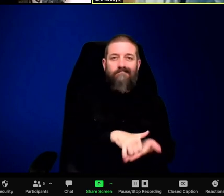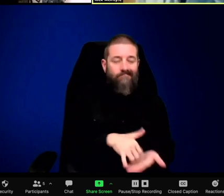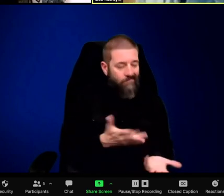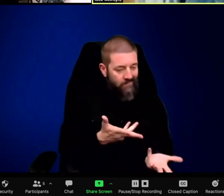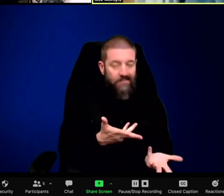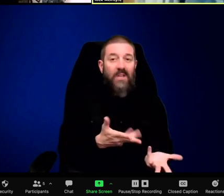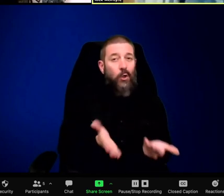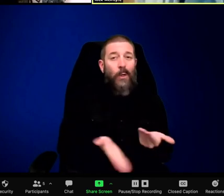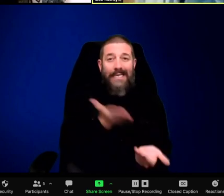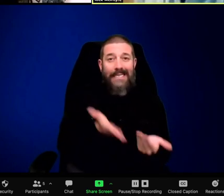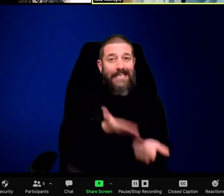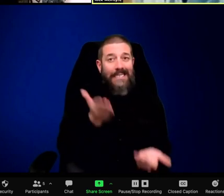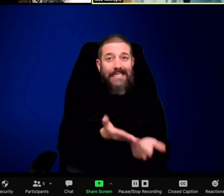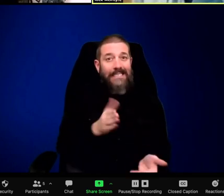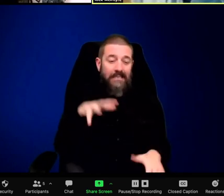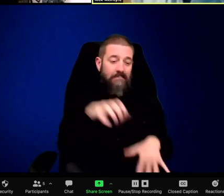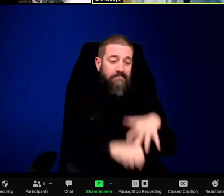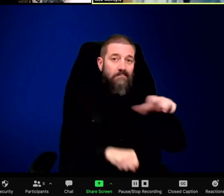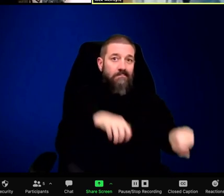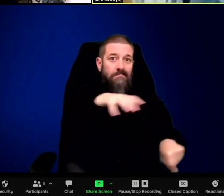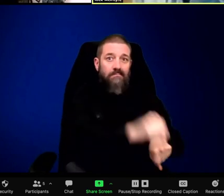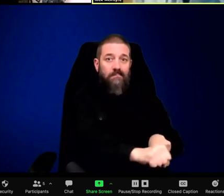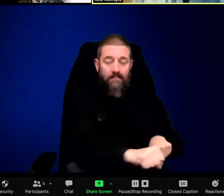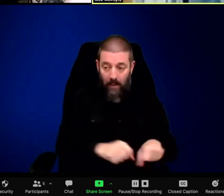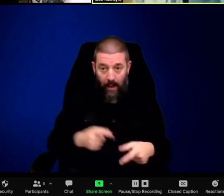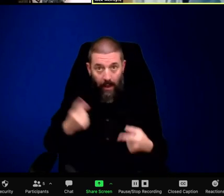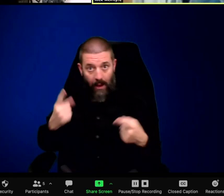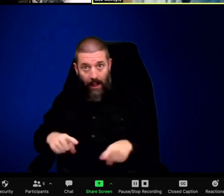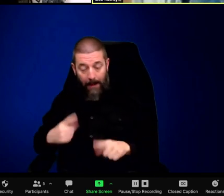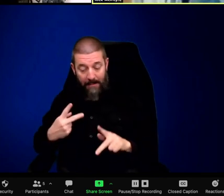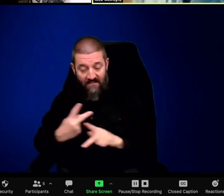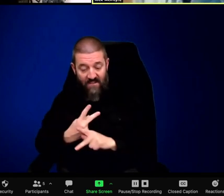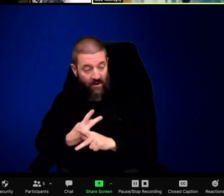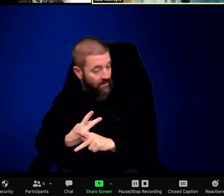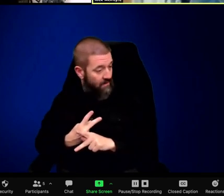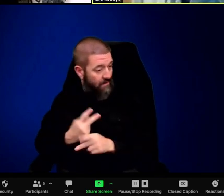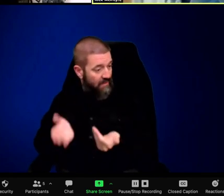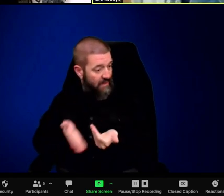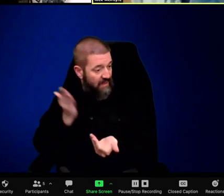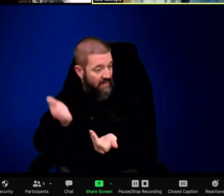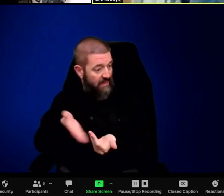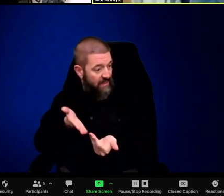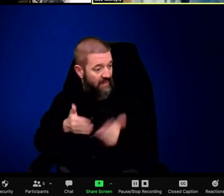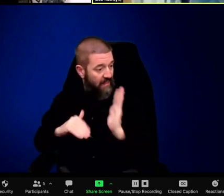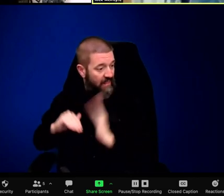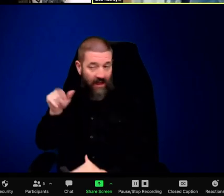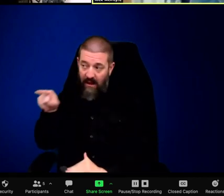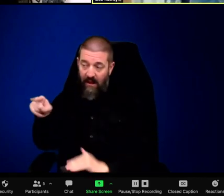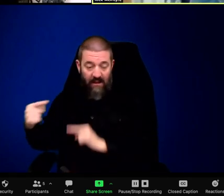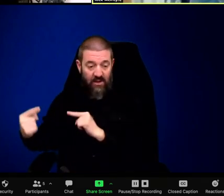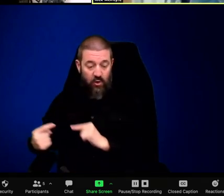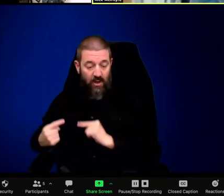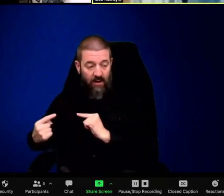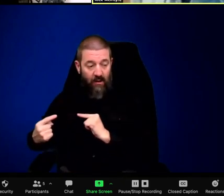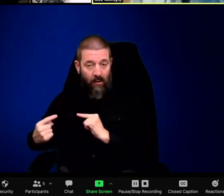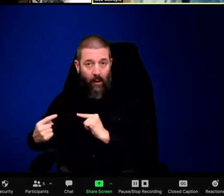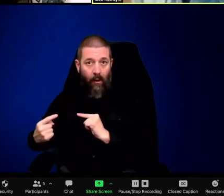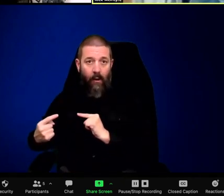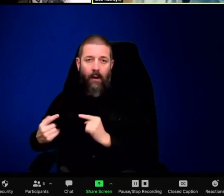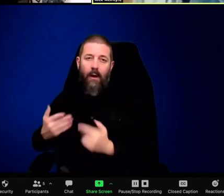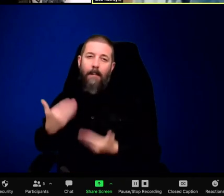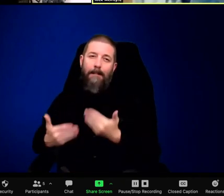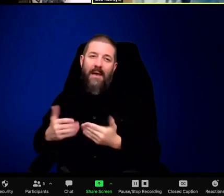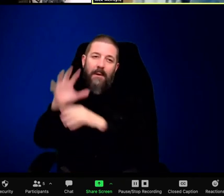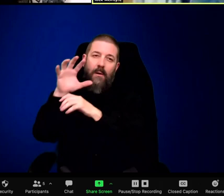And if they're not eating, if they're starving, then that can certainly lead to a far, far worse situation where if there's a ranch or a